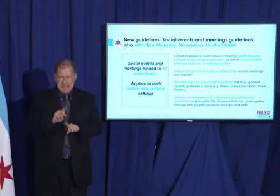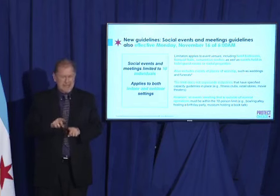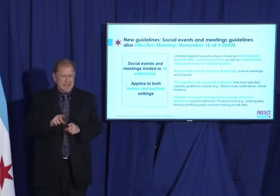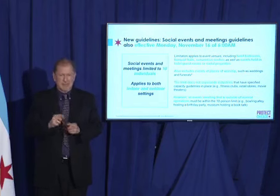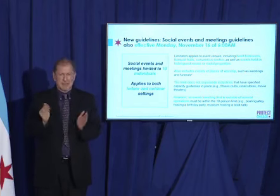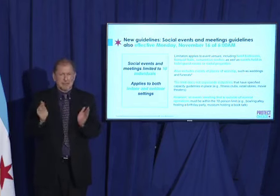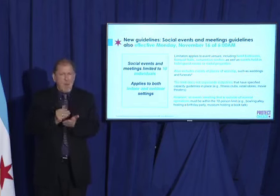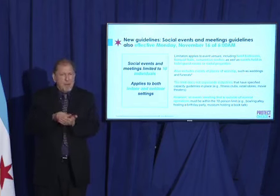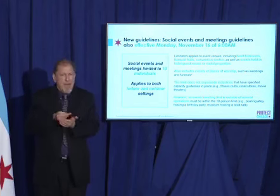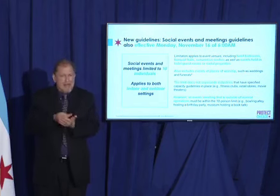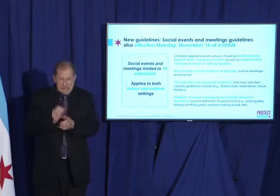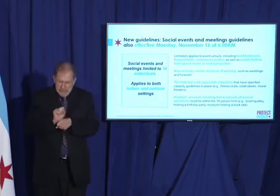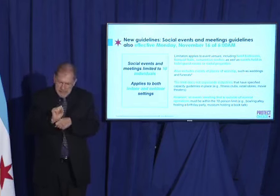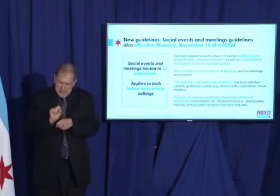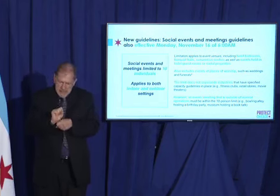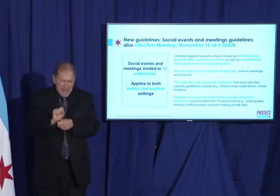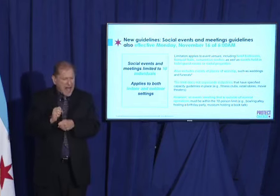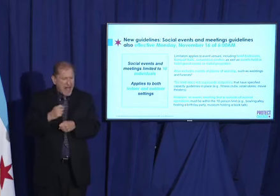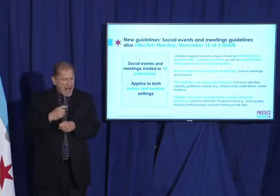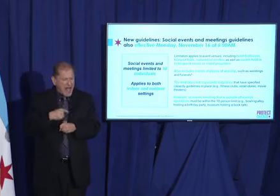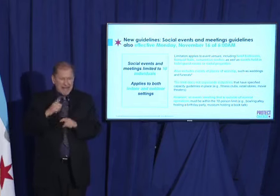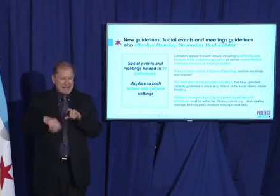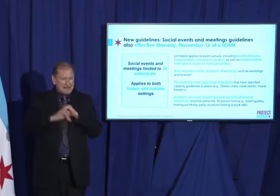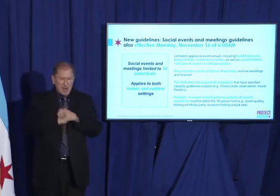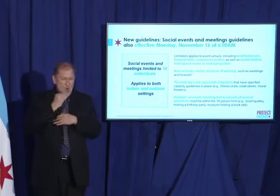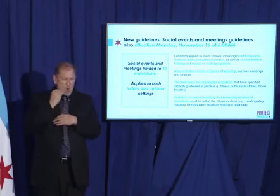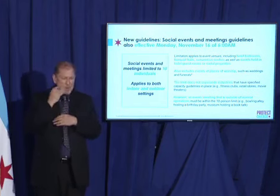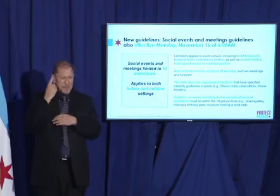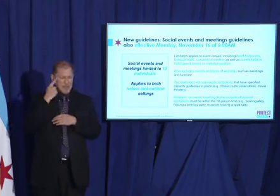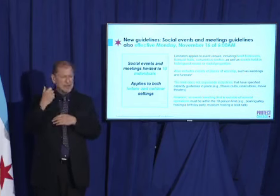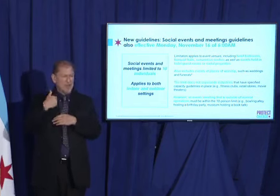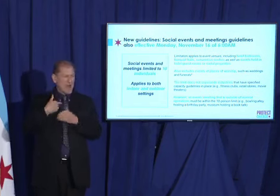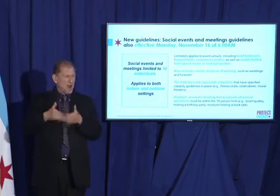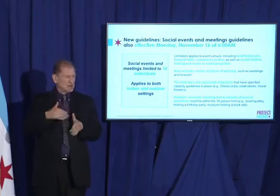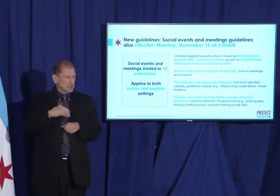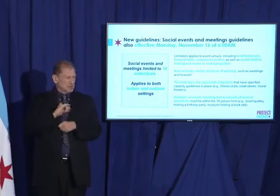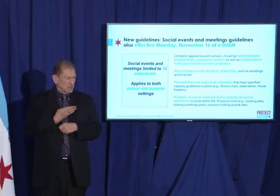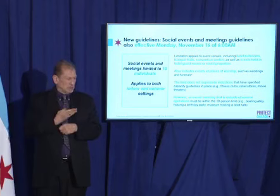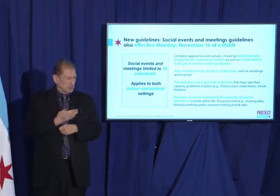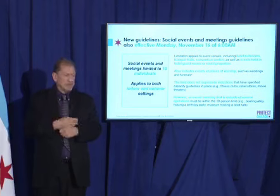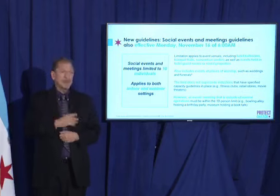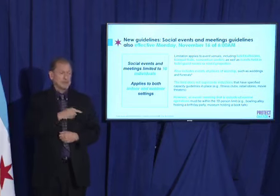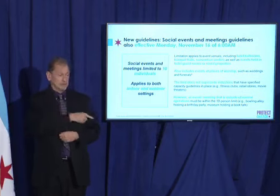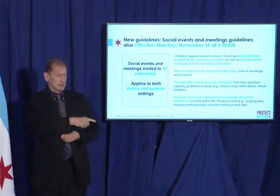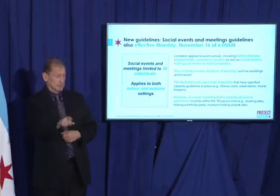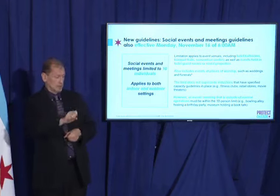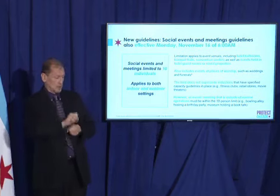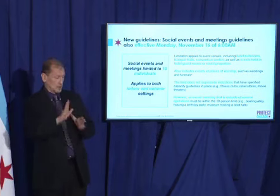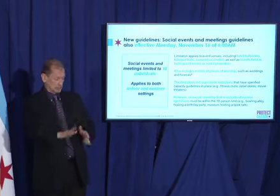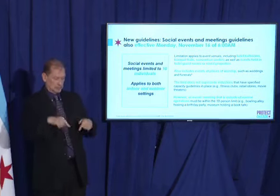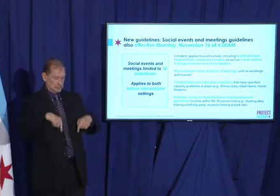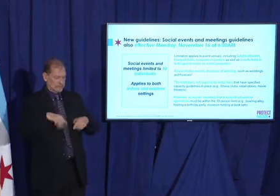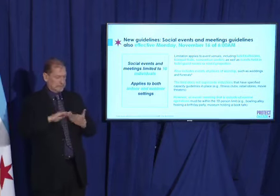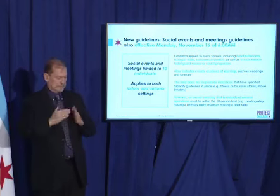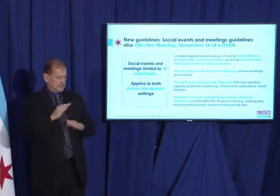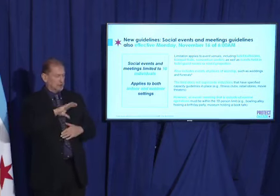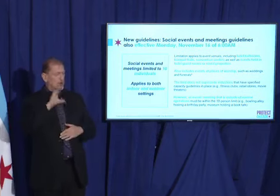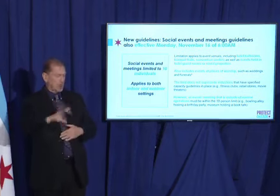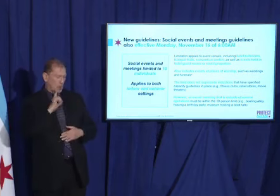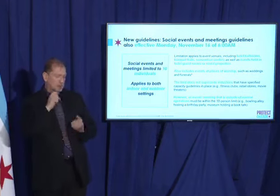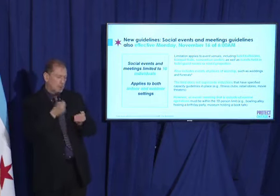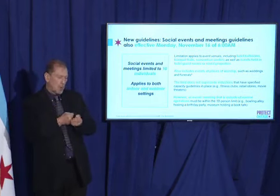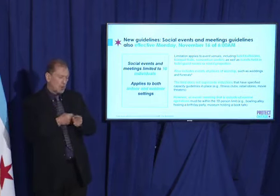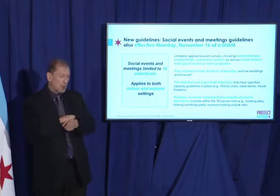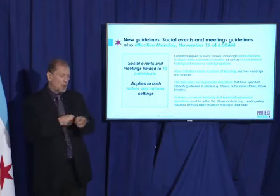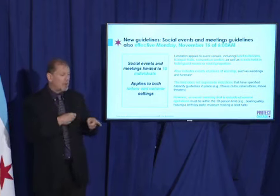protected. I want all of our essential workers to know that you will be supported by your city. And if you feel that your job